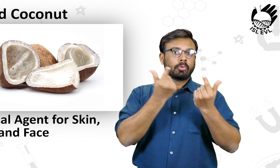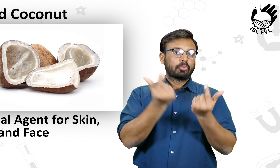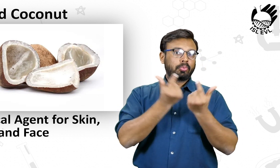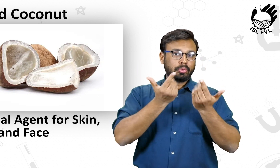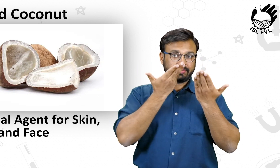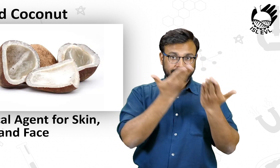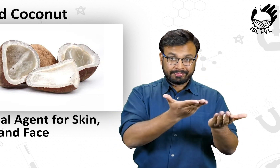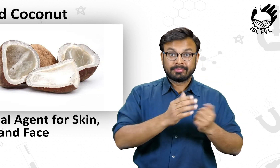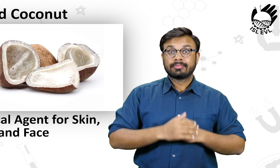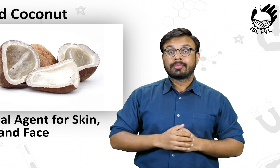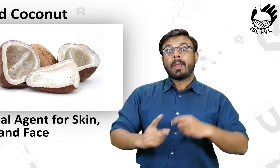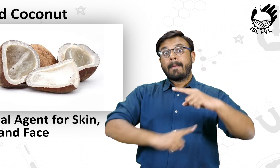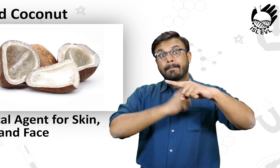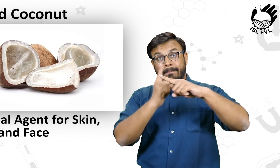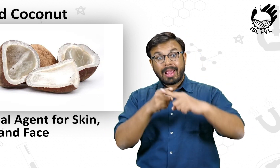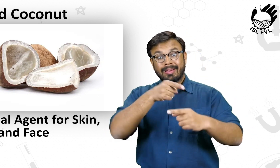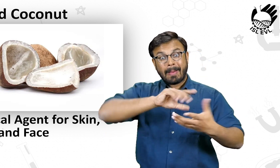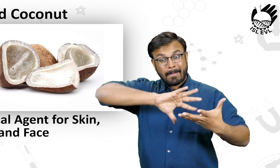for skin, hair and face.